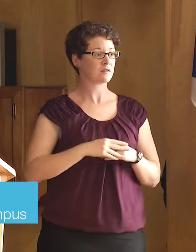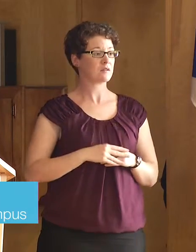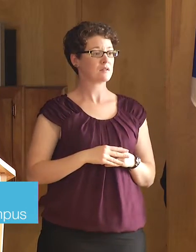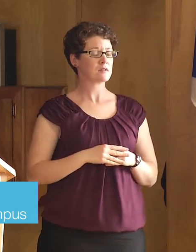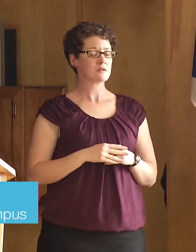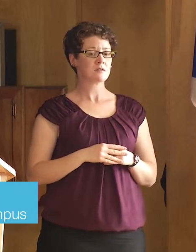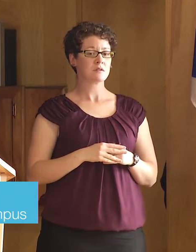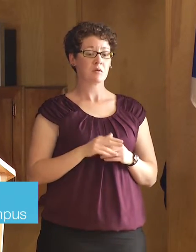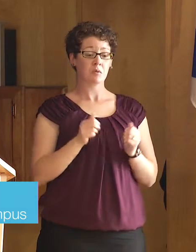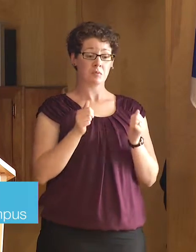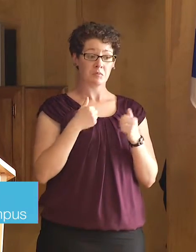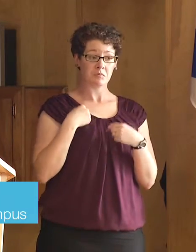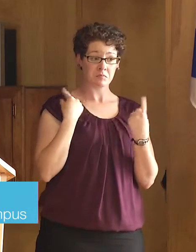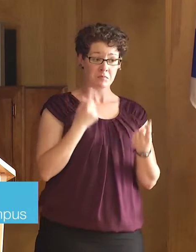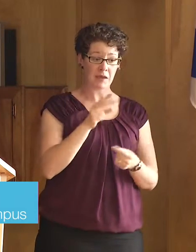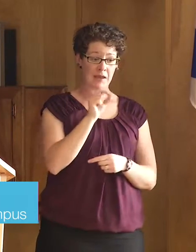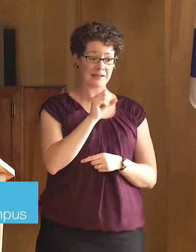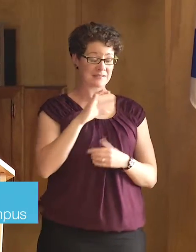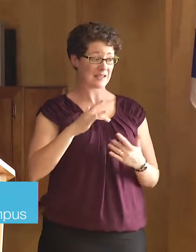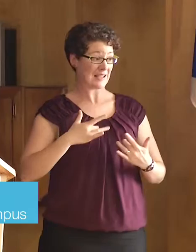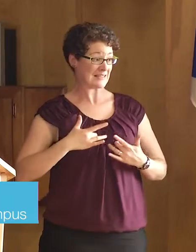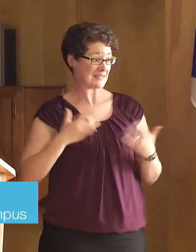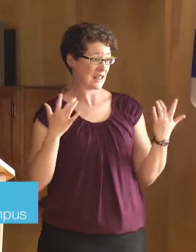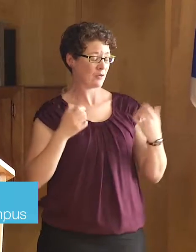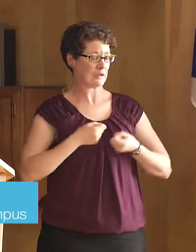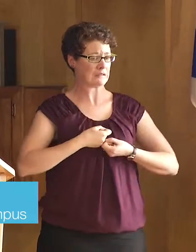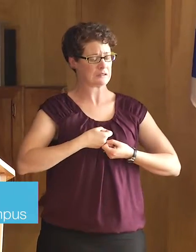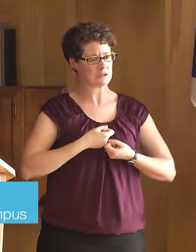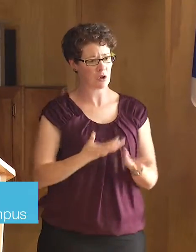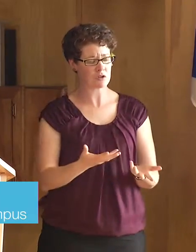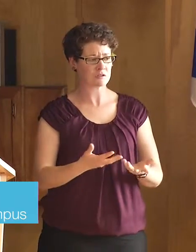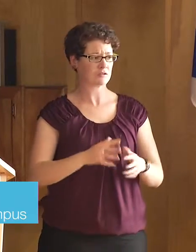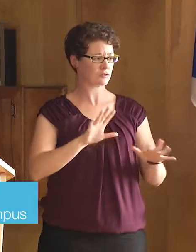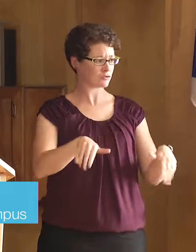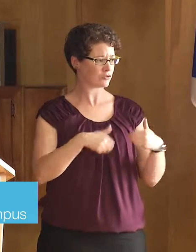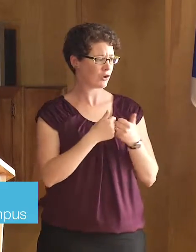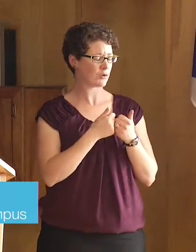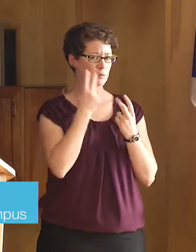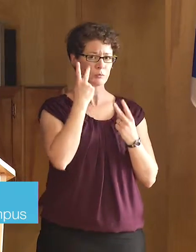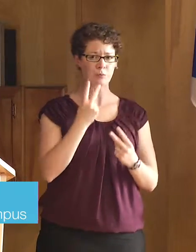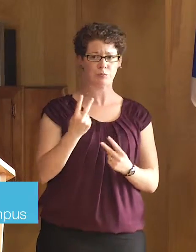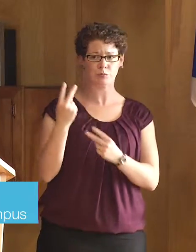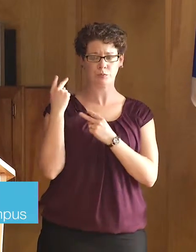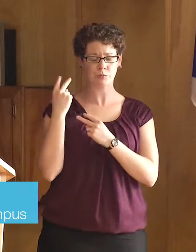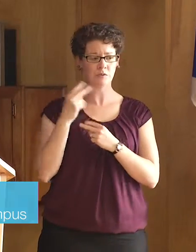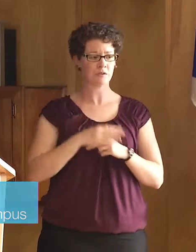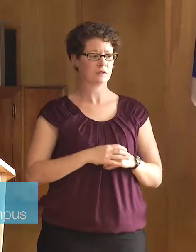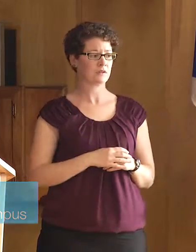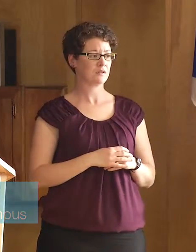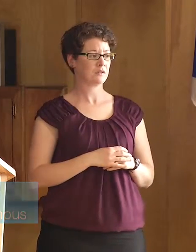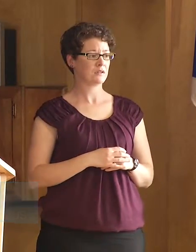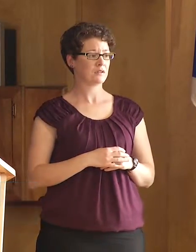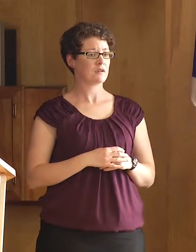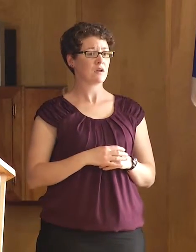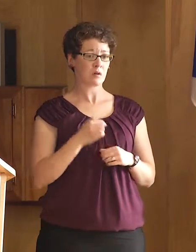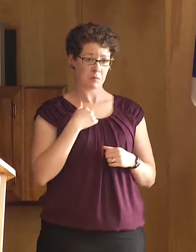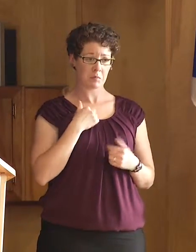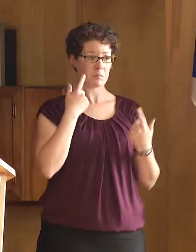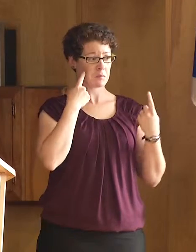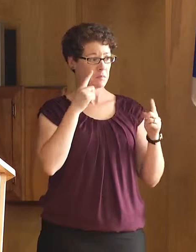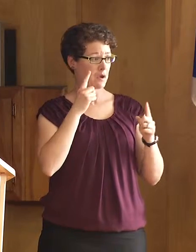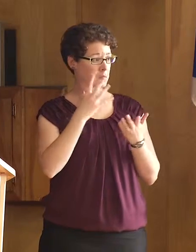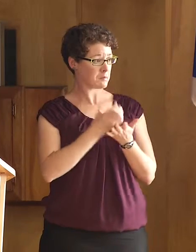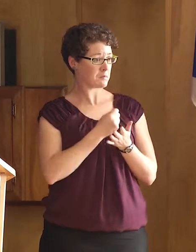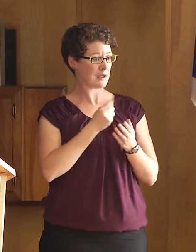with NSCC has been exhilarating, exhausting, challenging, and reflective. Not only did I gain an education in